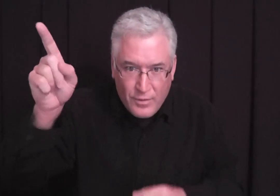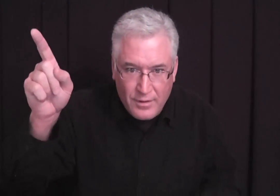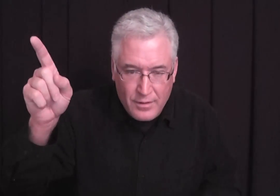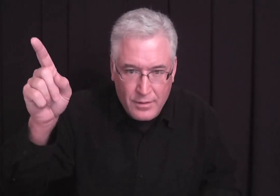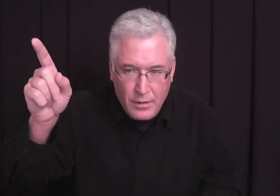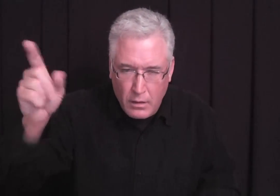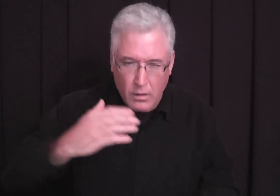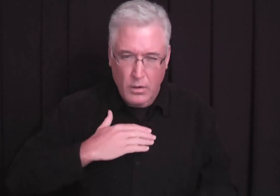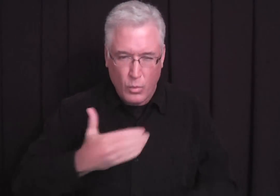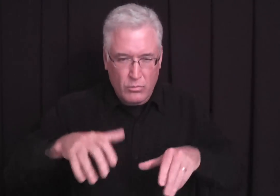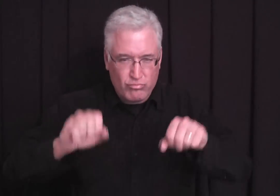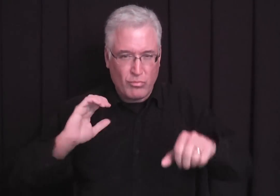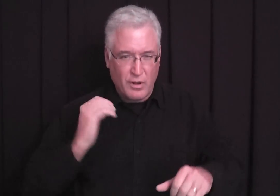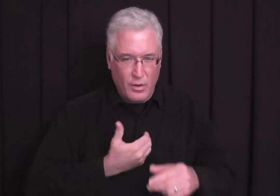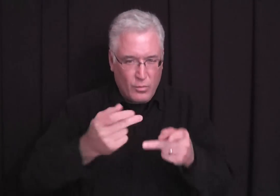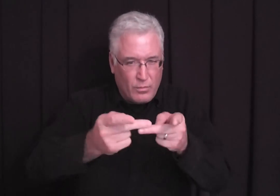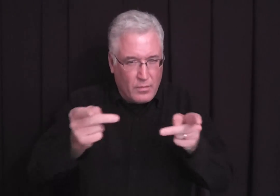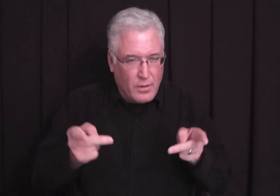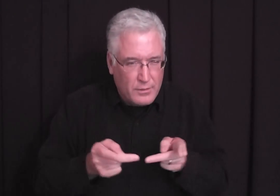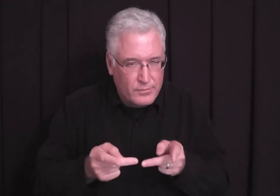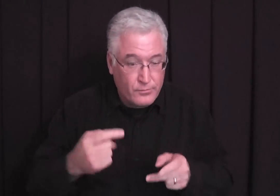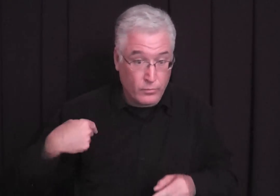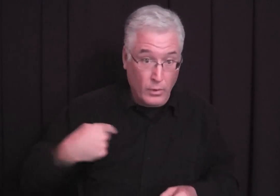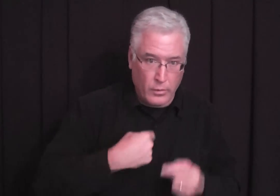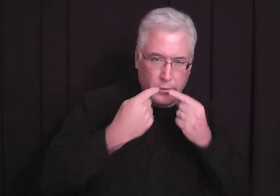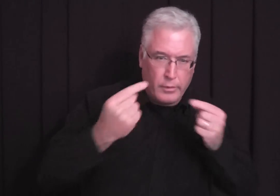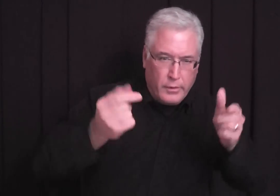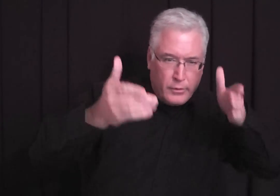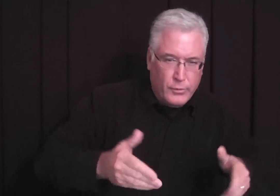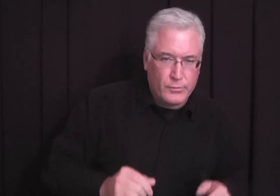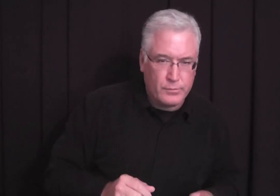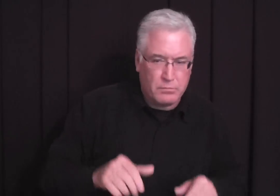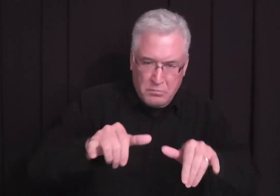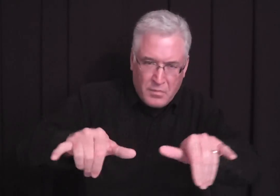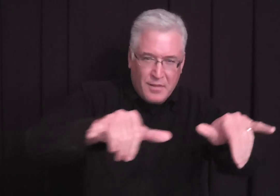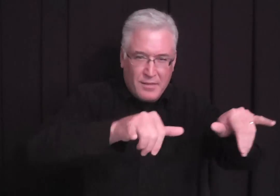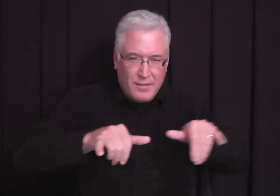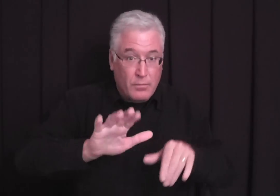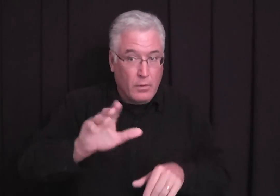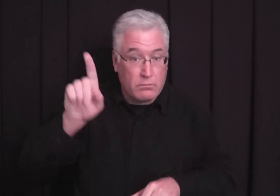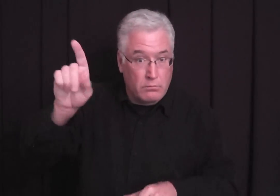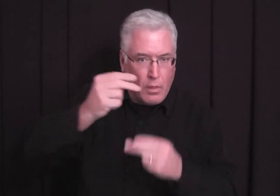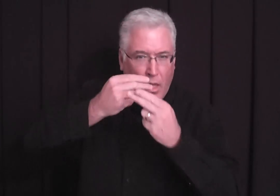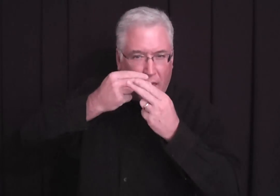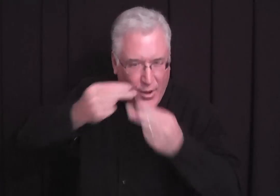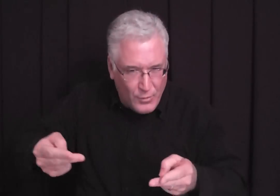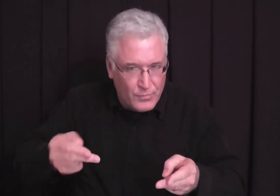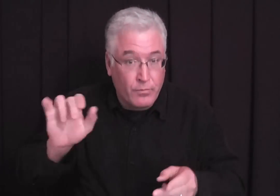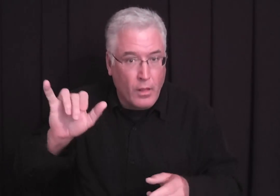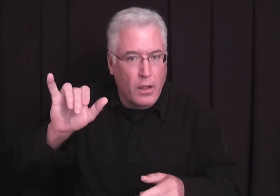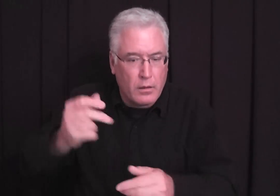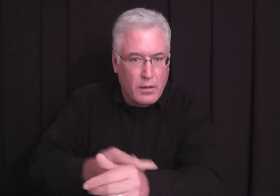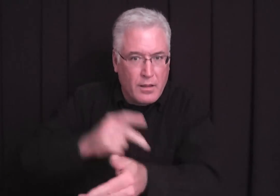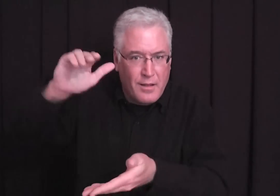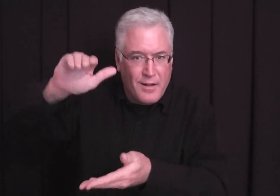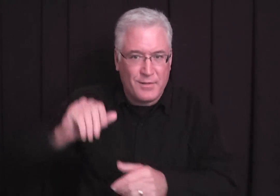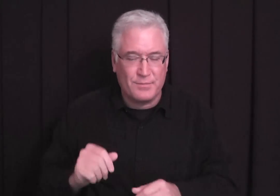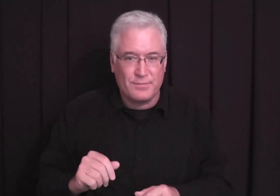Jesus was innocent, but He was willing to take our place, accept our sin. He was innocent